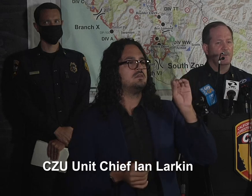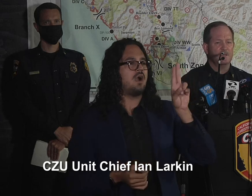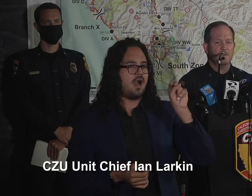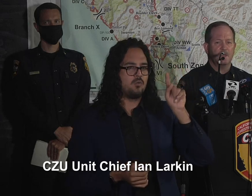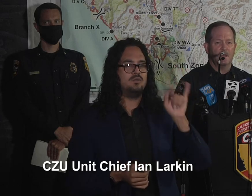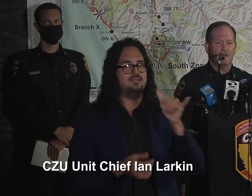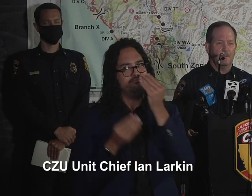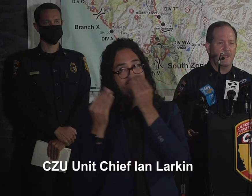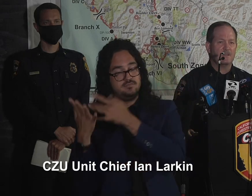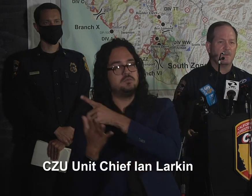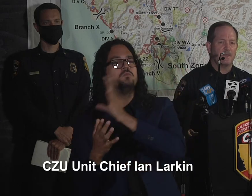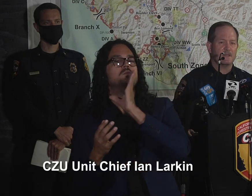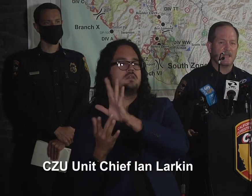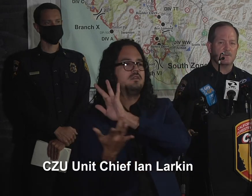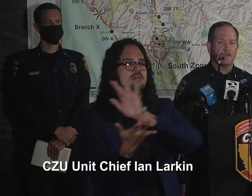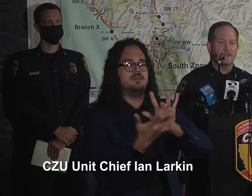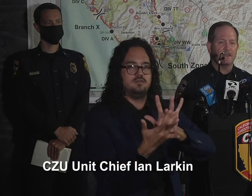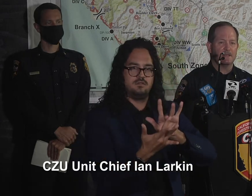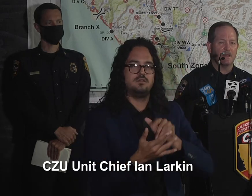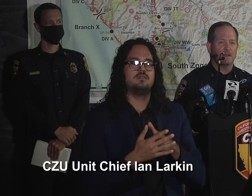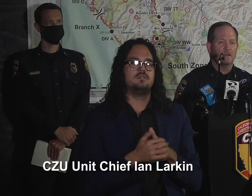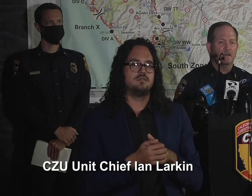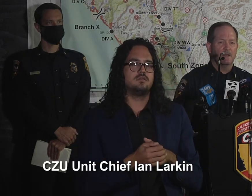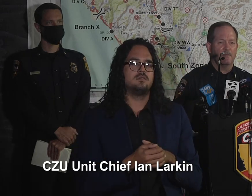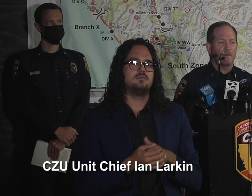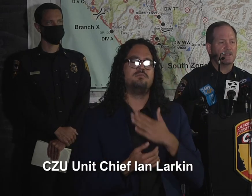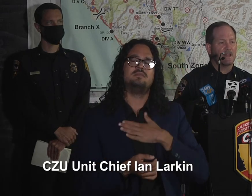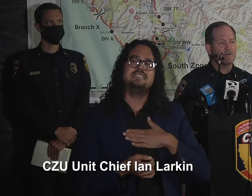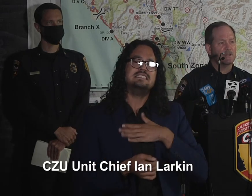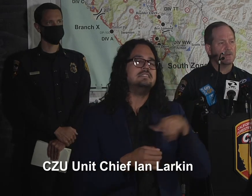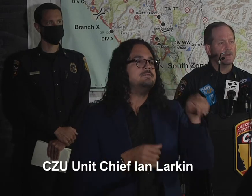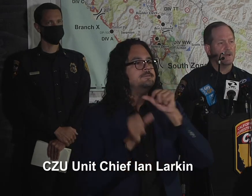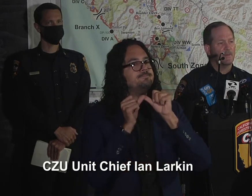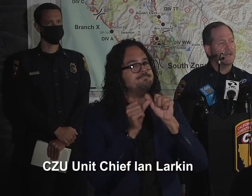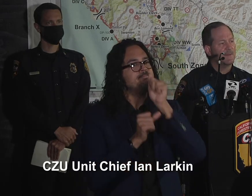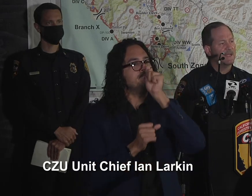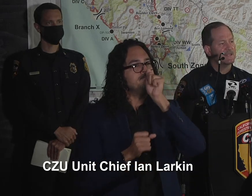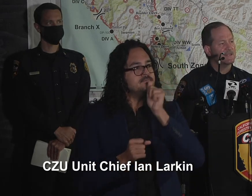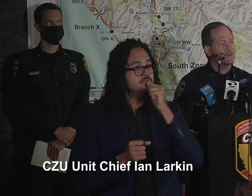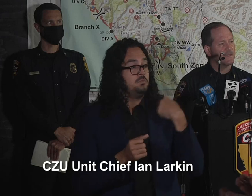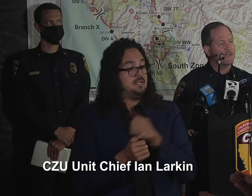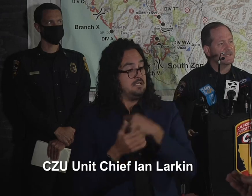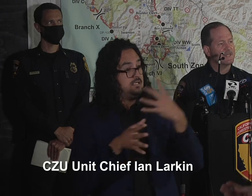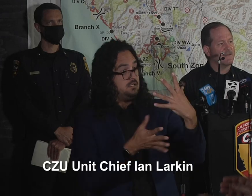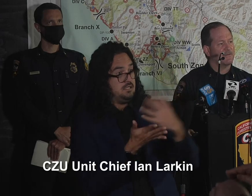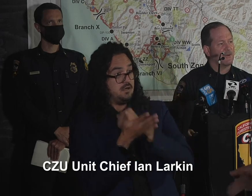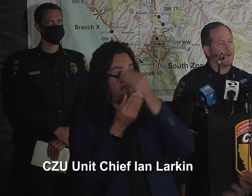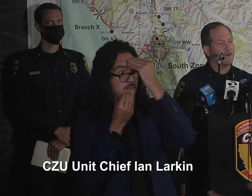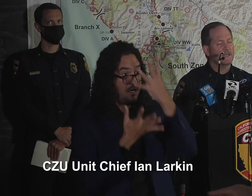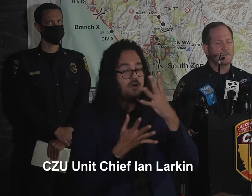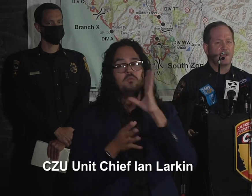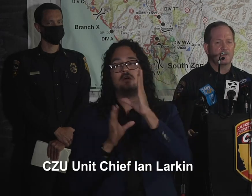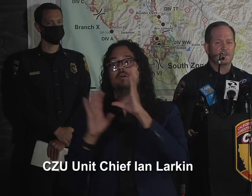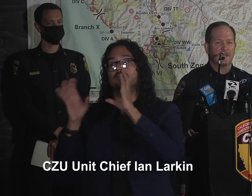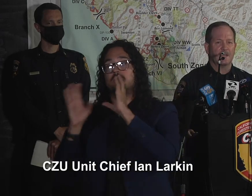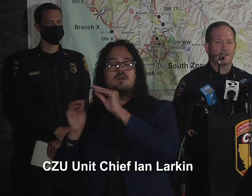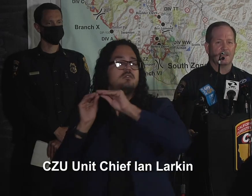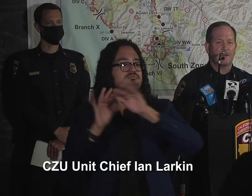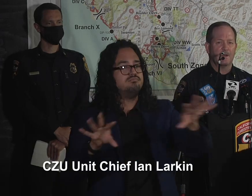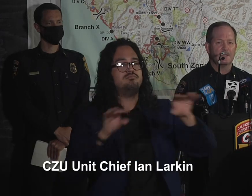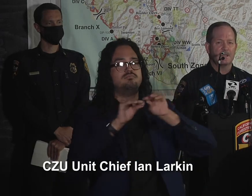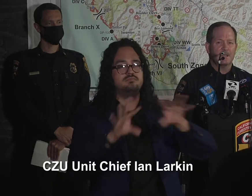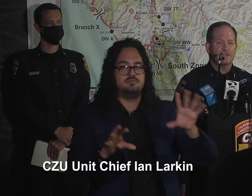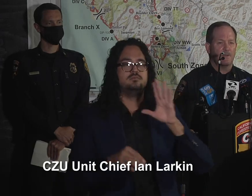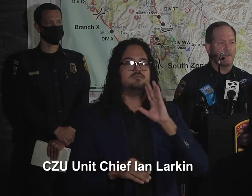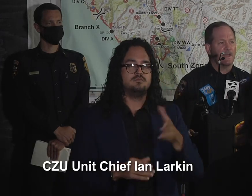So please be patient with us as we get this information out to you. We need to make it ensure that it's safe for our inspectors to get